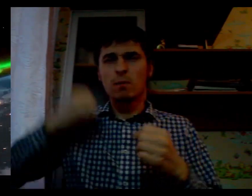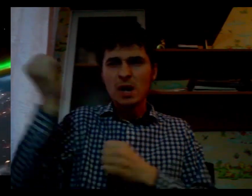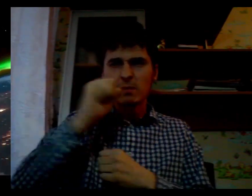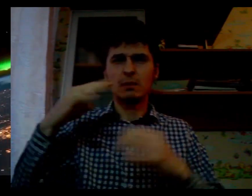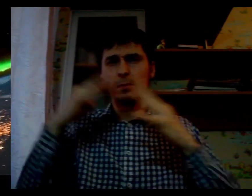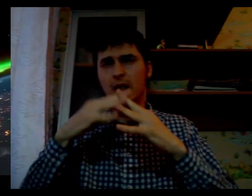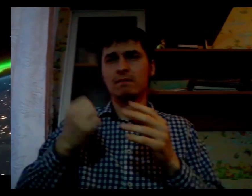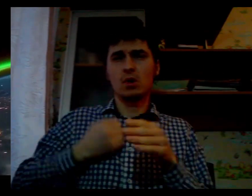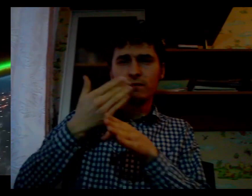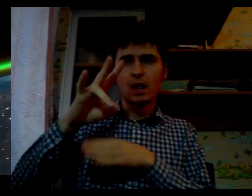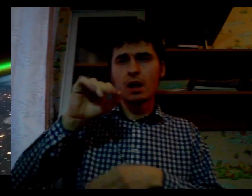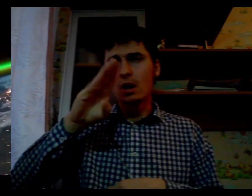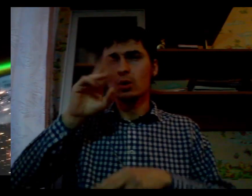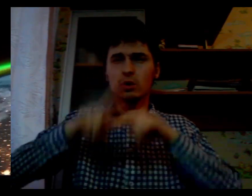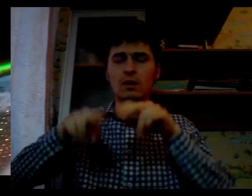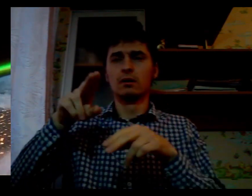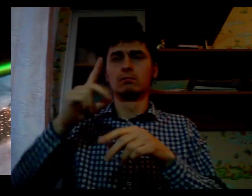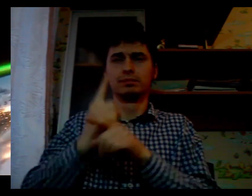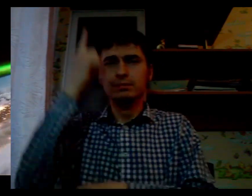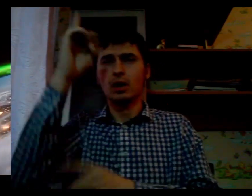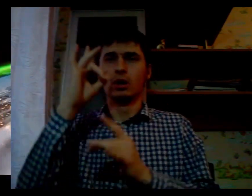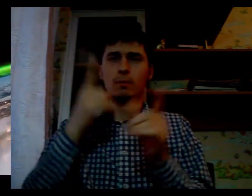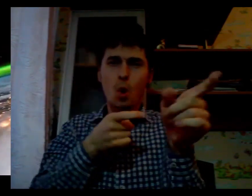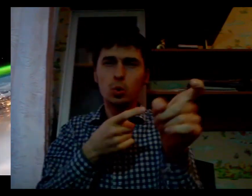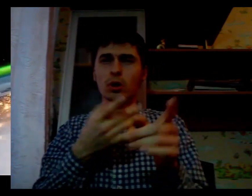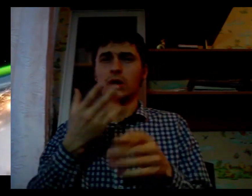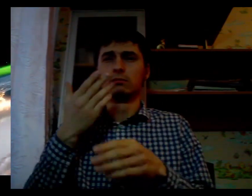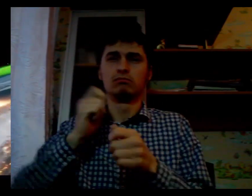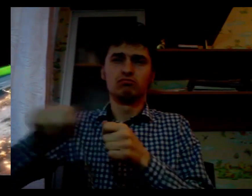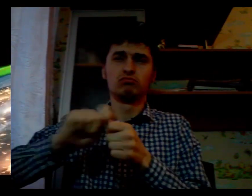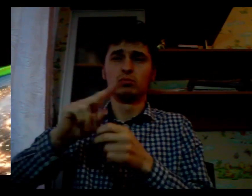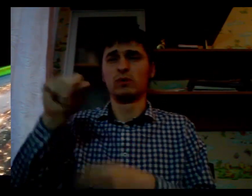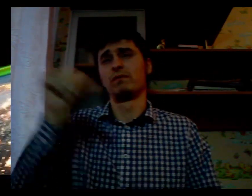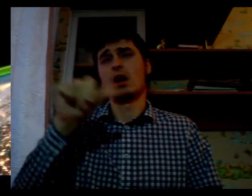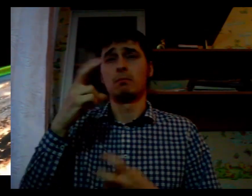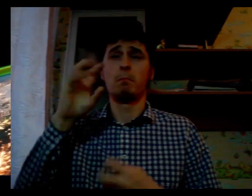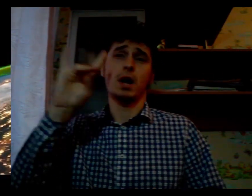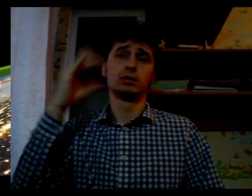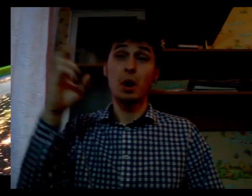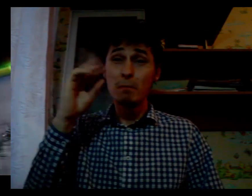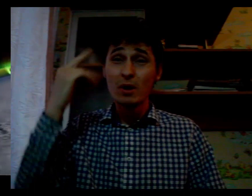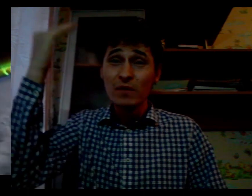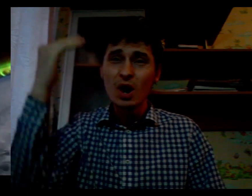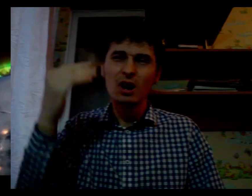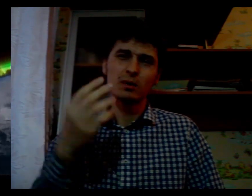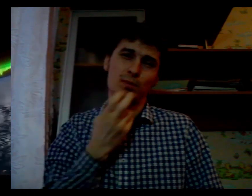Realizing this goal will require an intrepidorial spirit, a new generation of scientists.